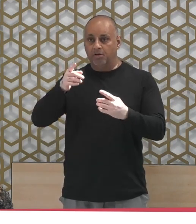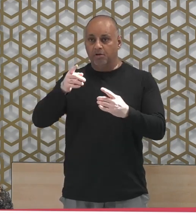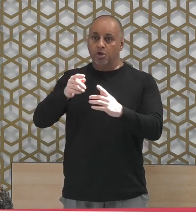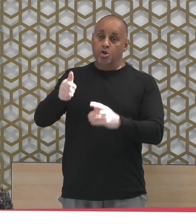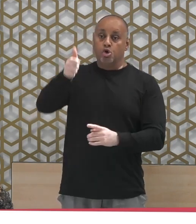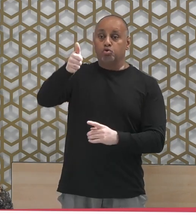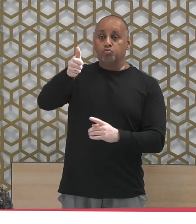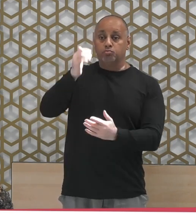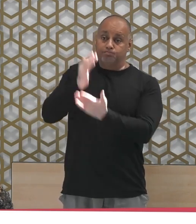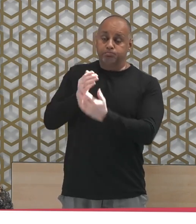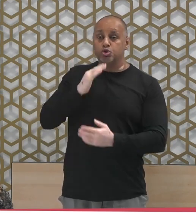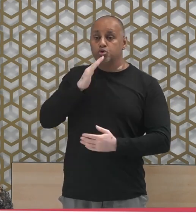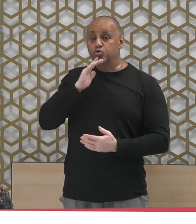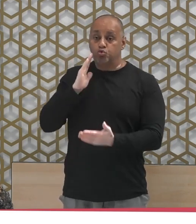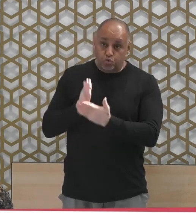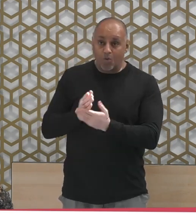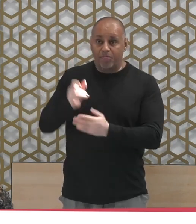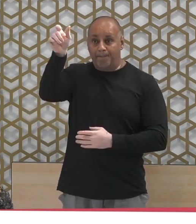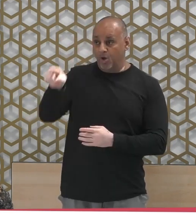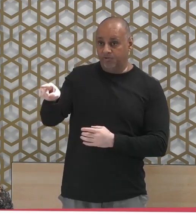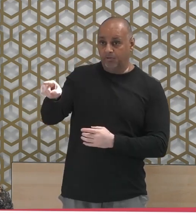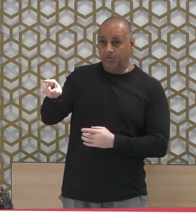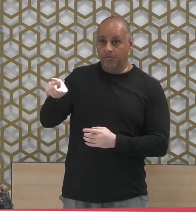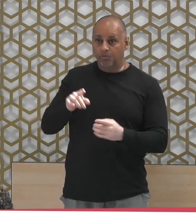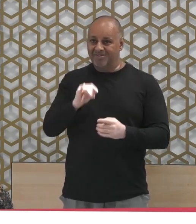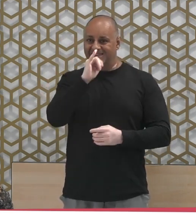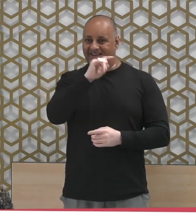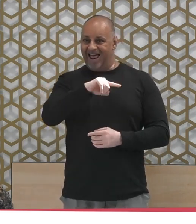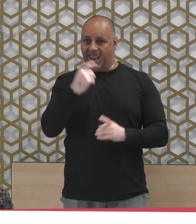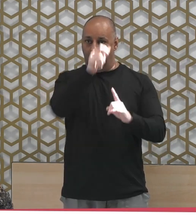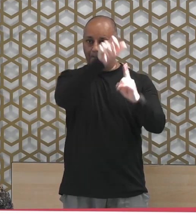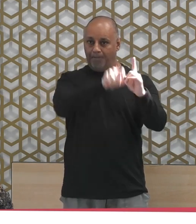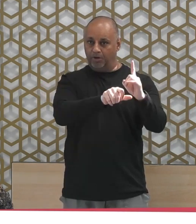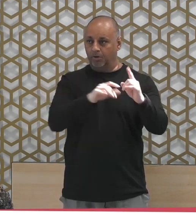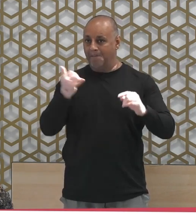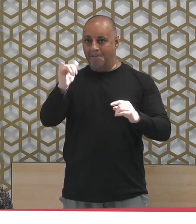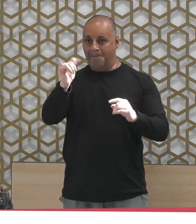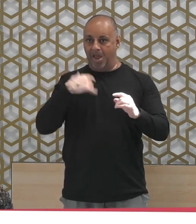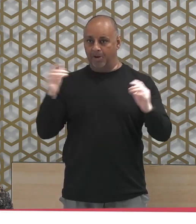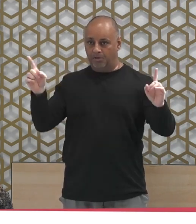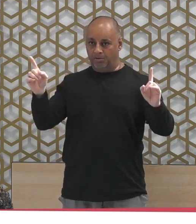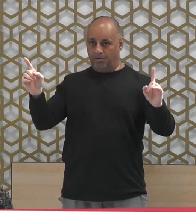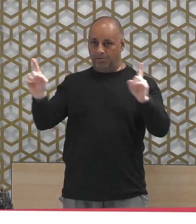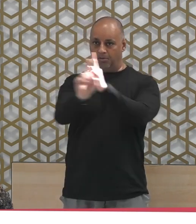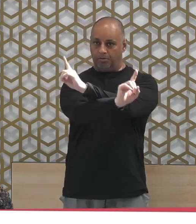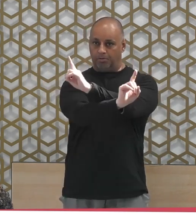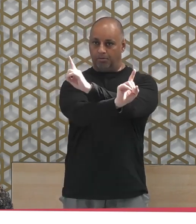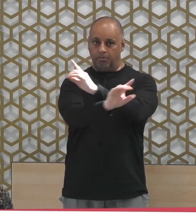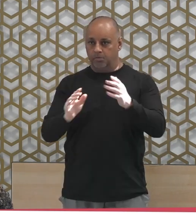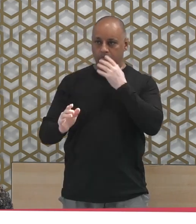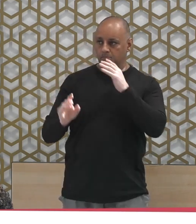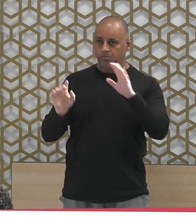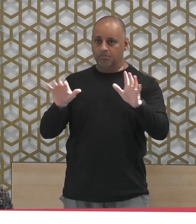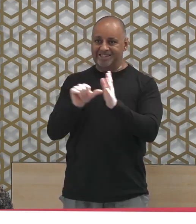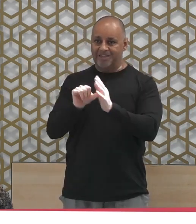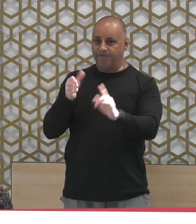And the liar is seen as the truthful one. Now you may say, well that's easy for me to distinguish.